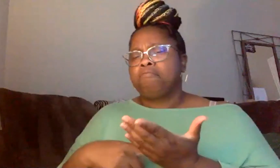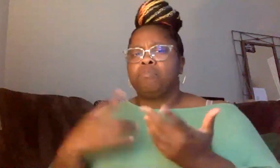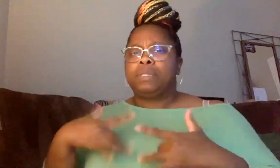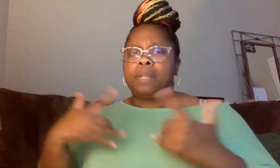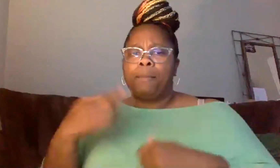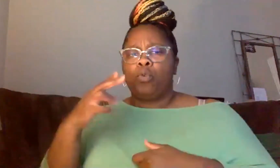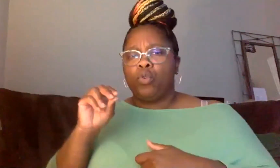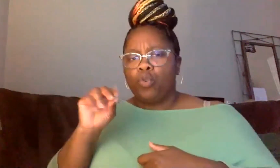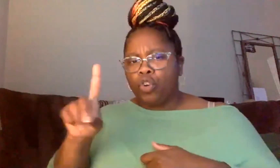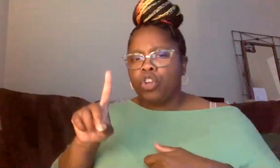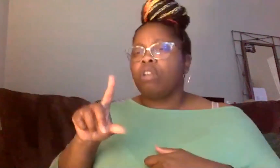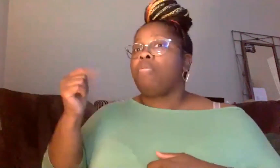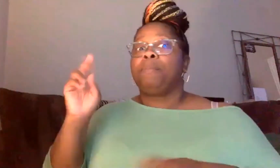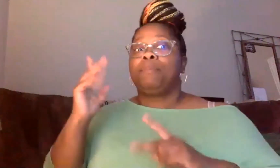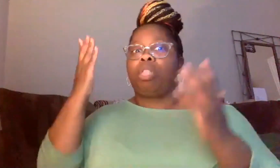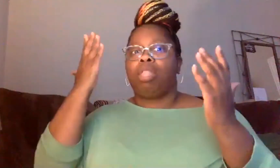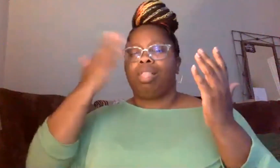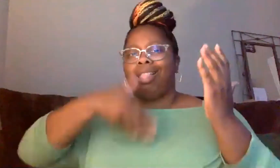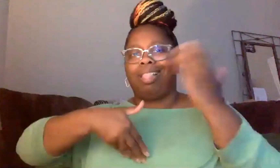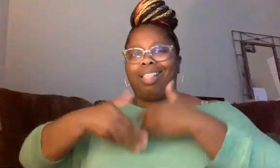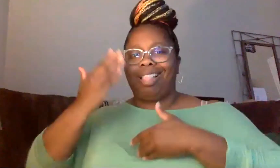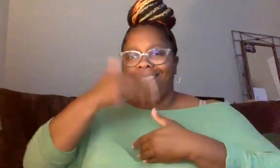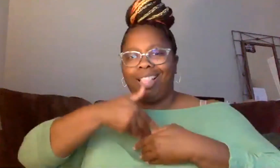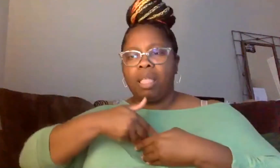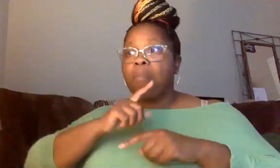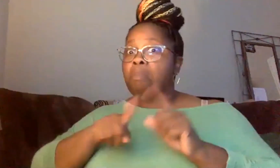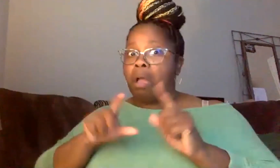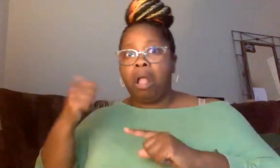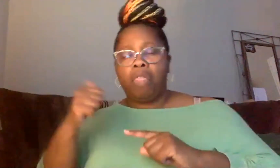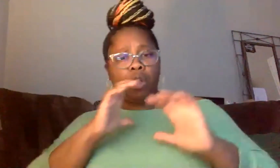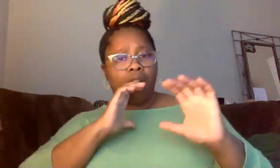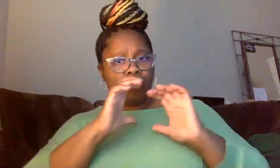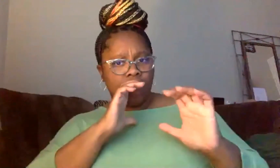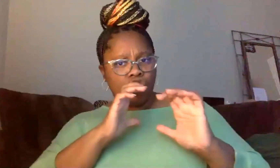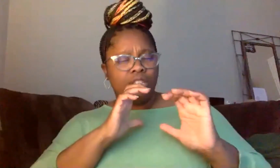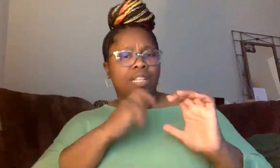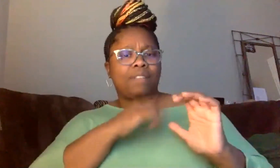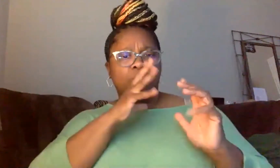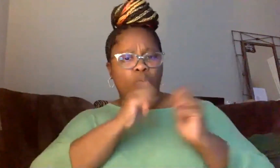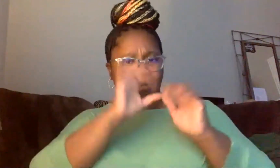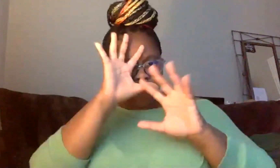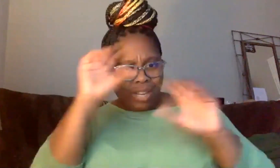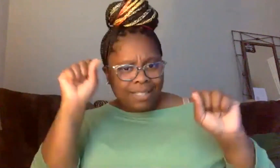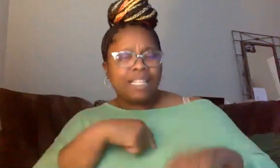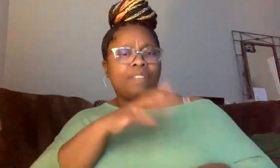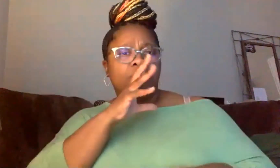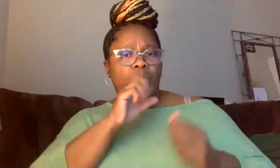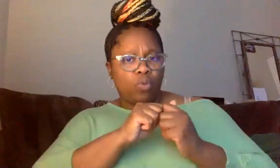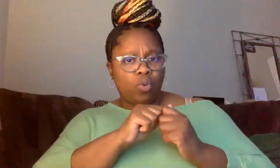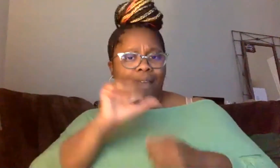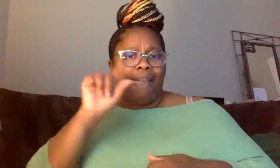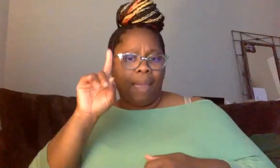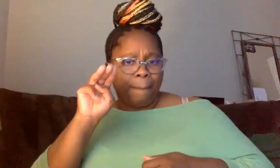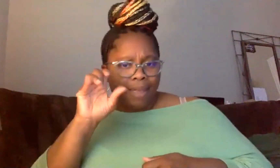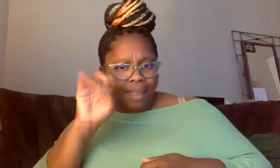the things that nobody else sees. But then I've also been into conversations to where I've spoken to, you know, presidents. I've spoken to administrators,